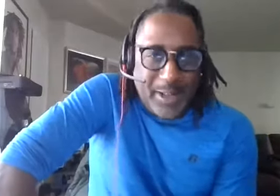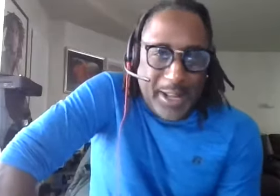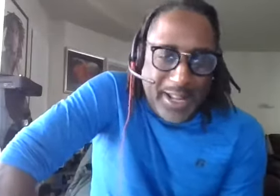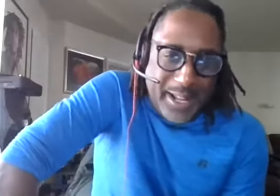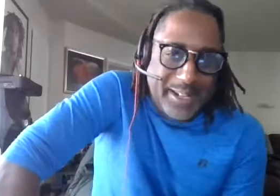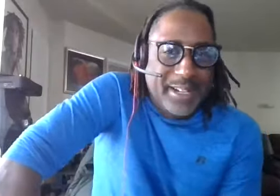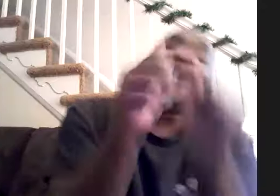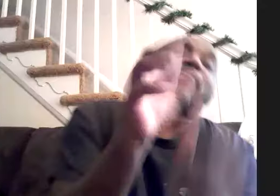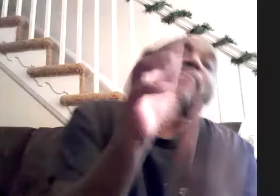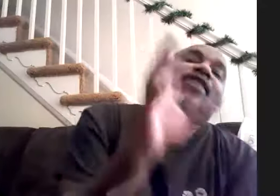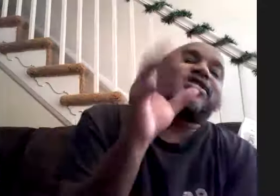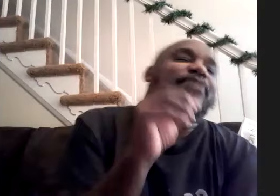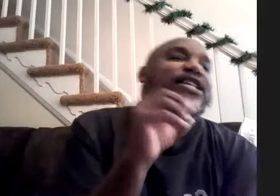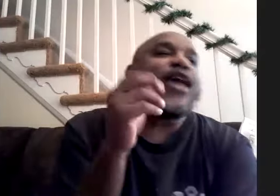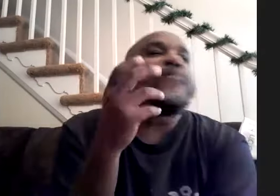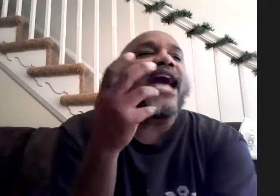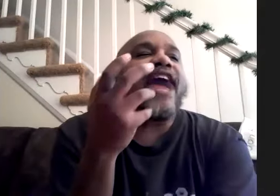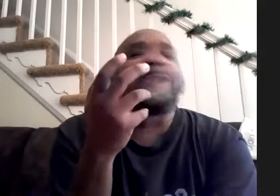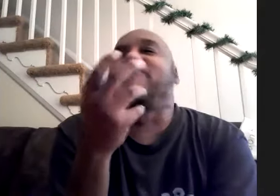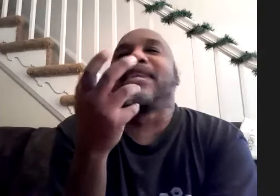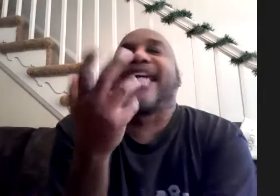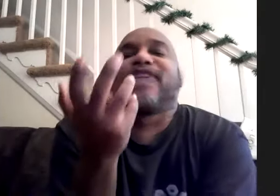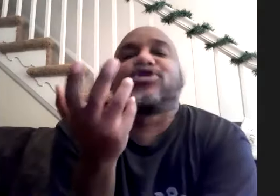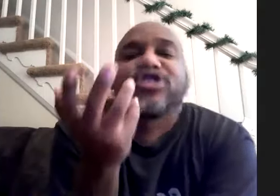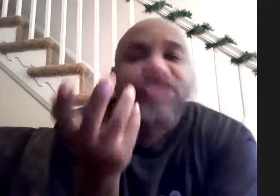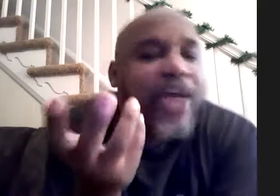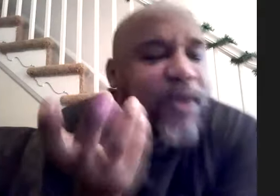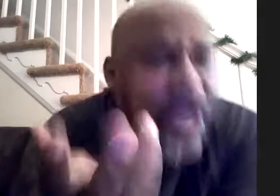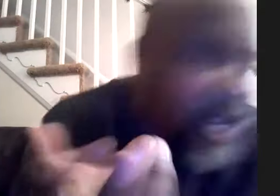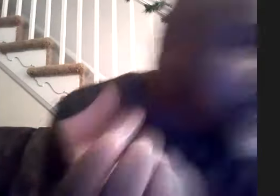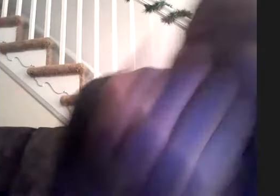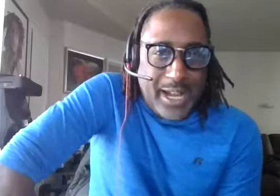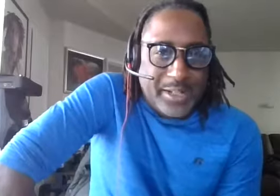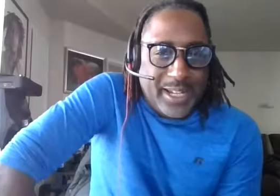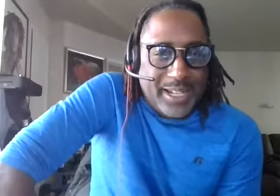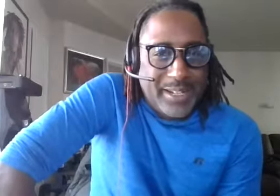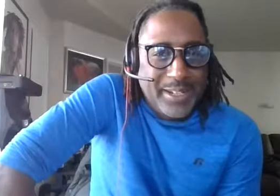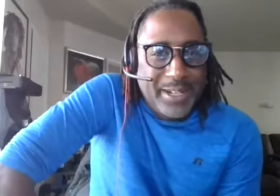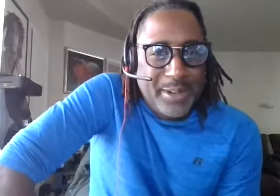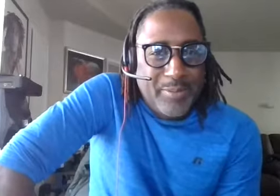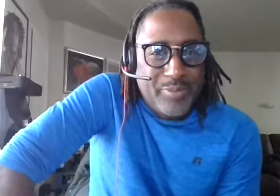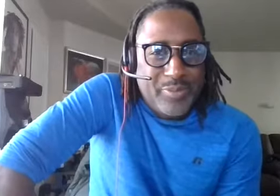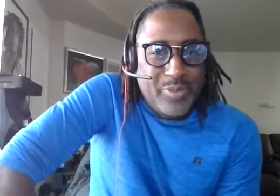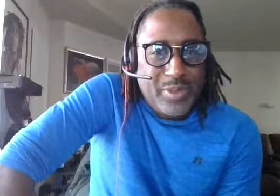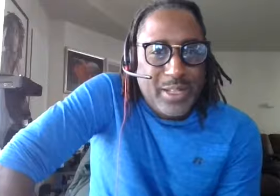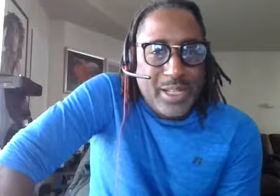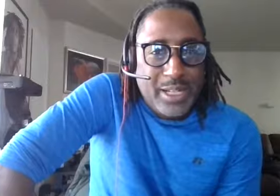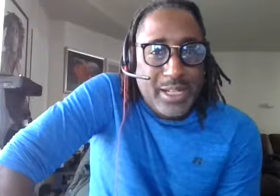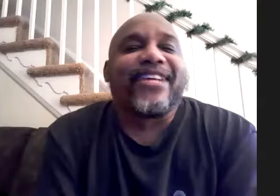yeah it's a very broad question but you know i have many answers to the same question exactly um i started i started